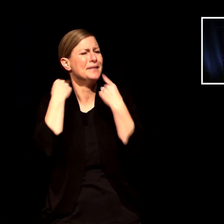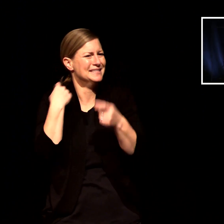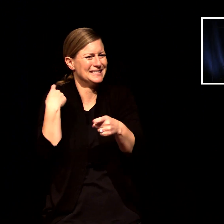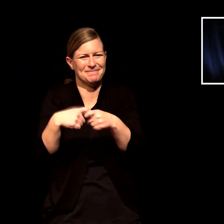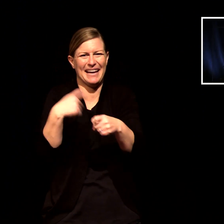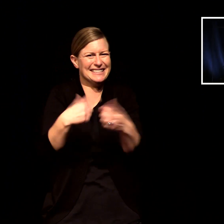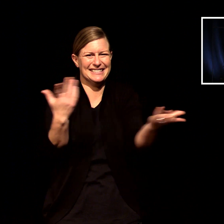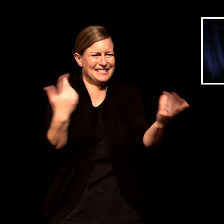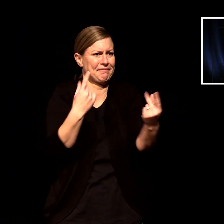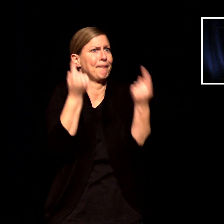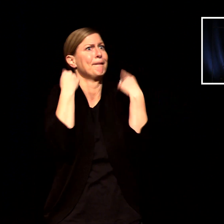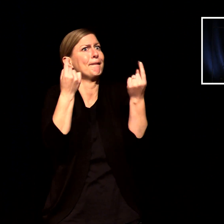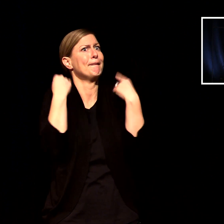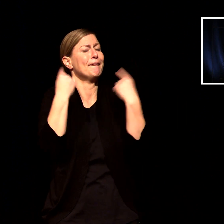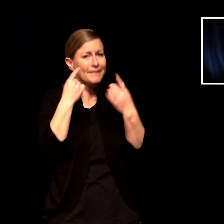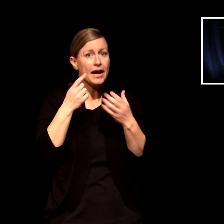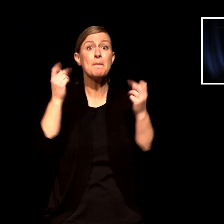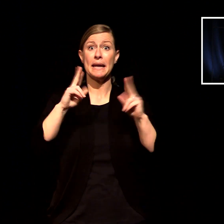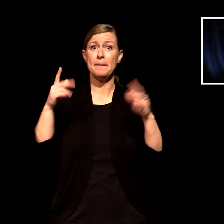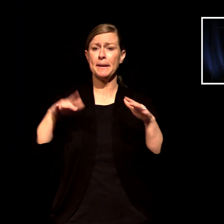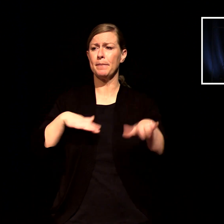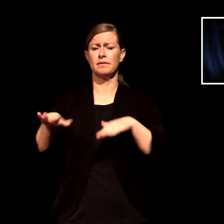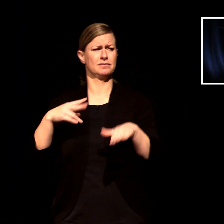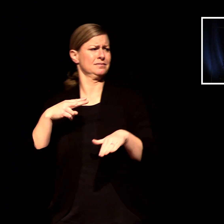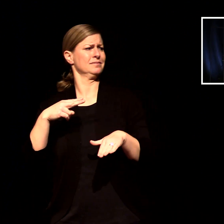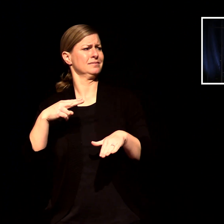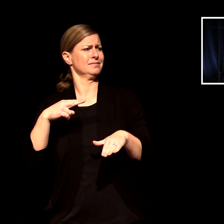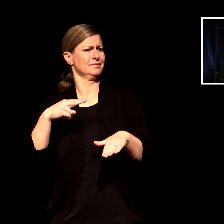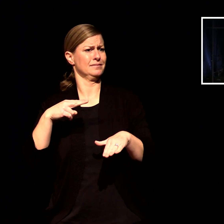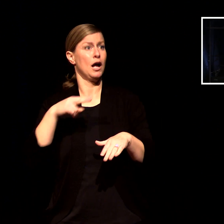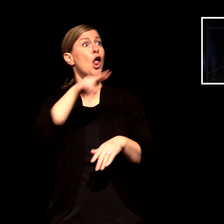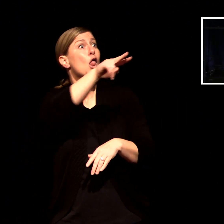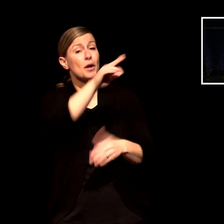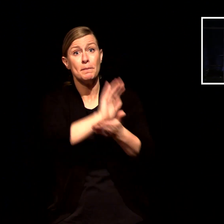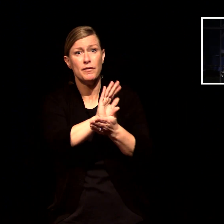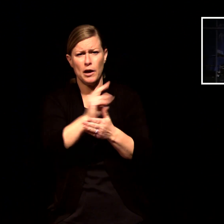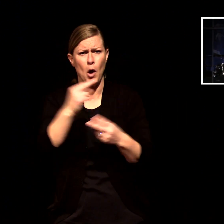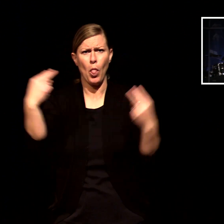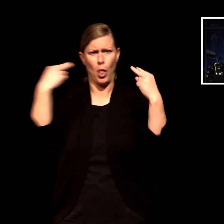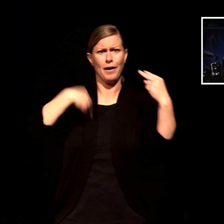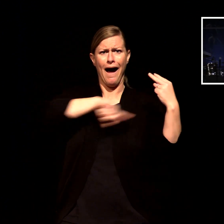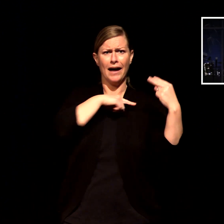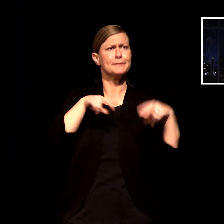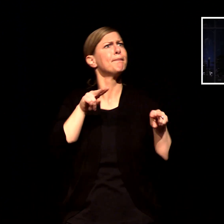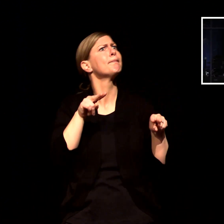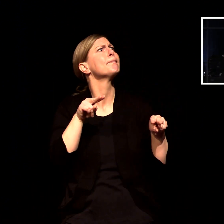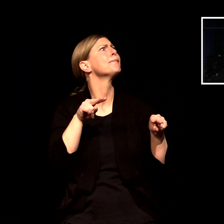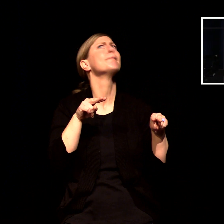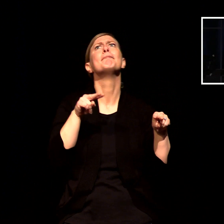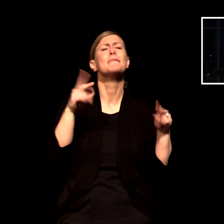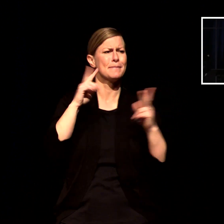at the spectacle that was us now i'm kind of vacillating in this moment between